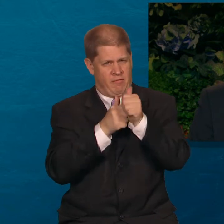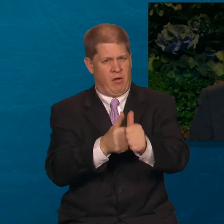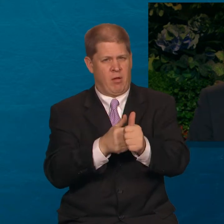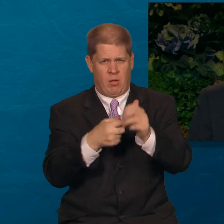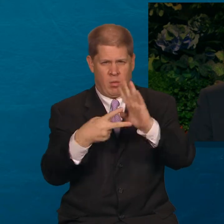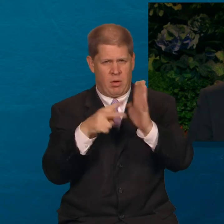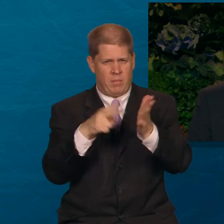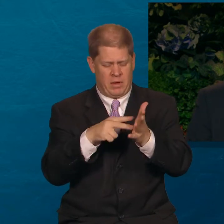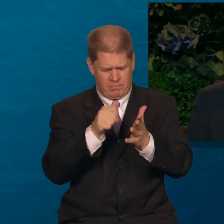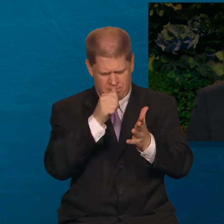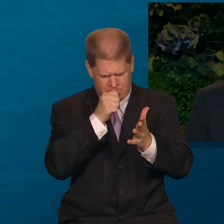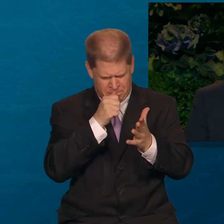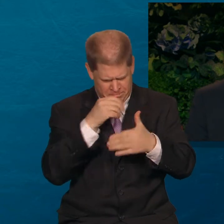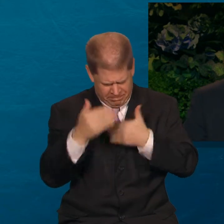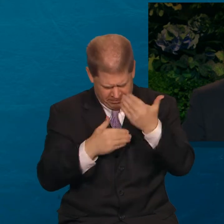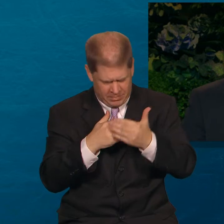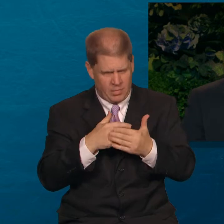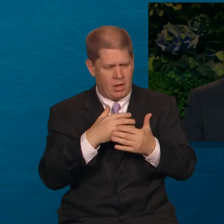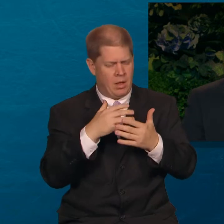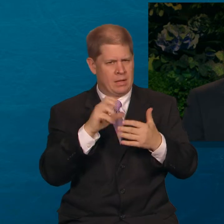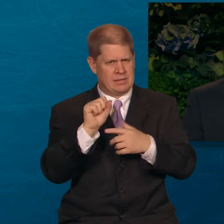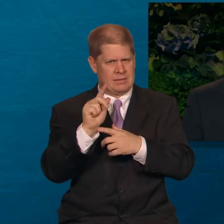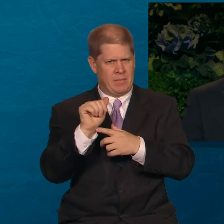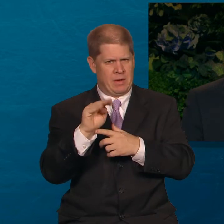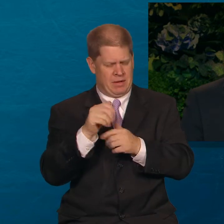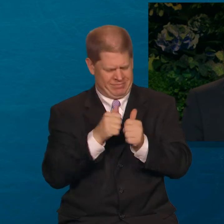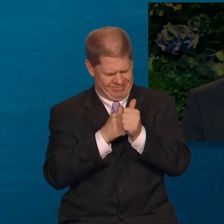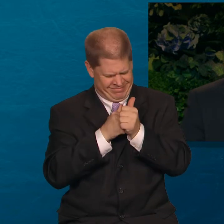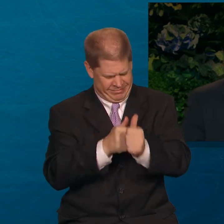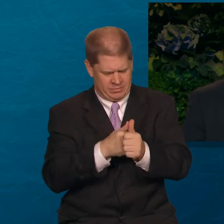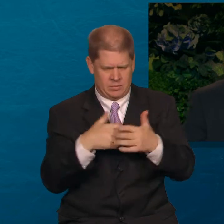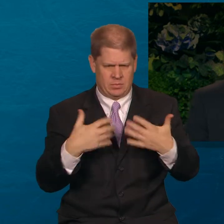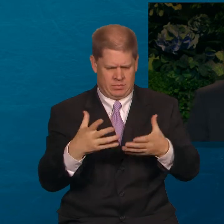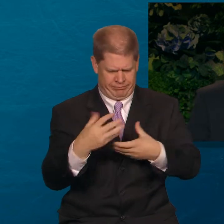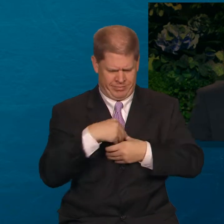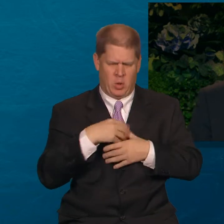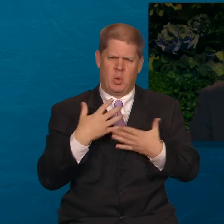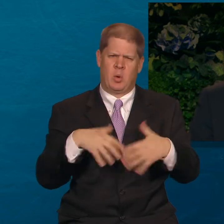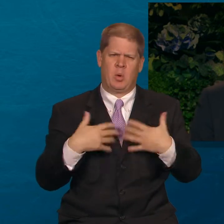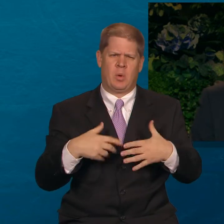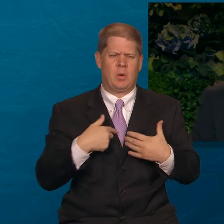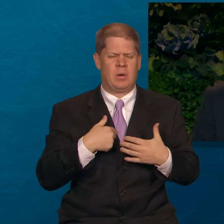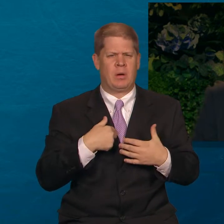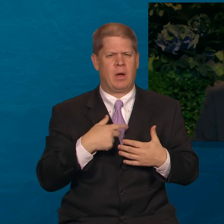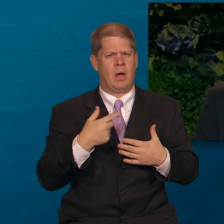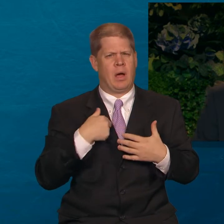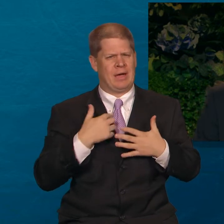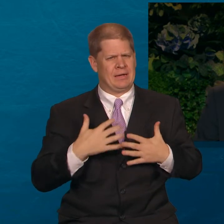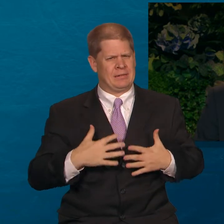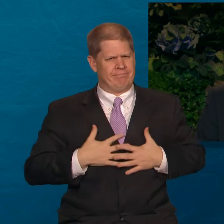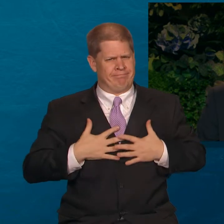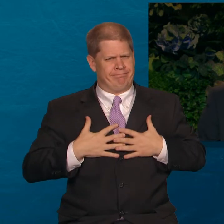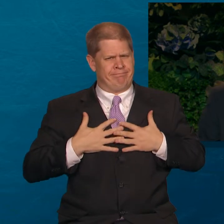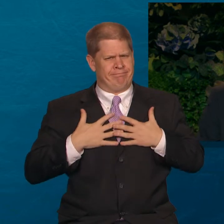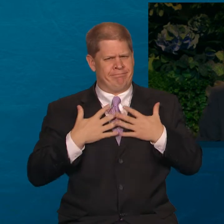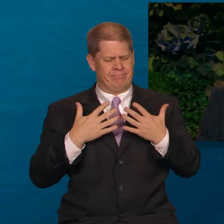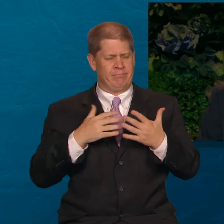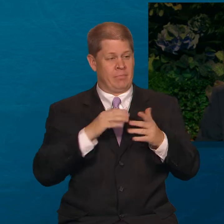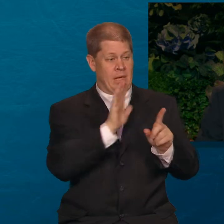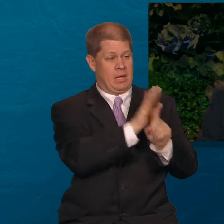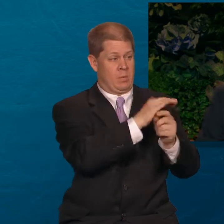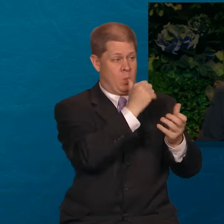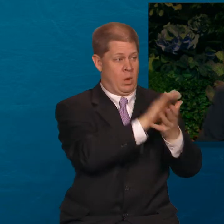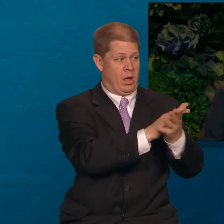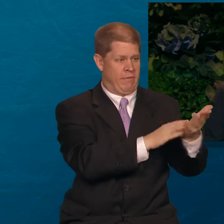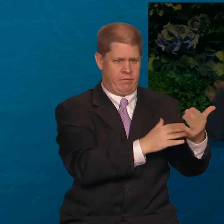and spiritual stamina illustrated by my great-grandfather. I am equally inspired by the faith of his wife,